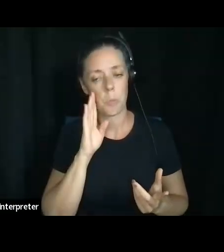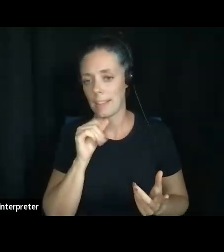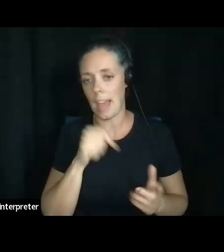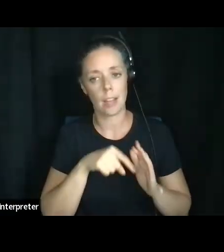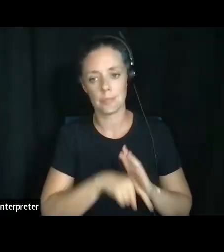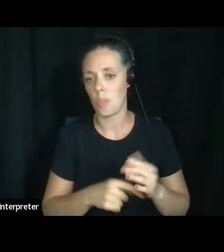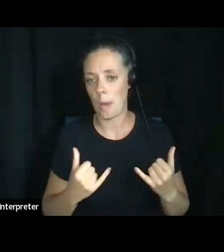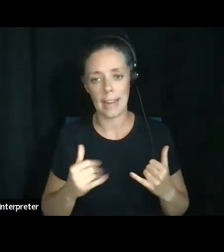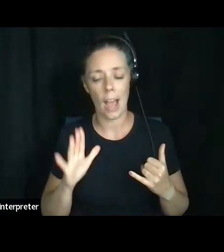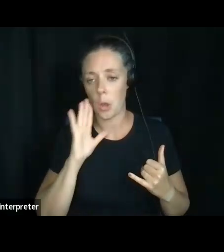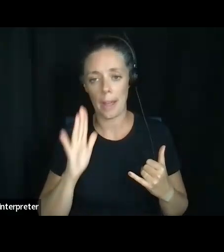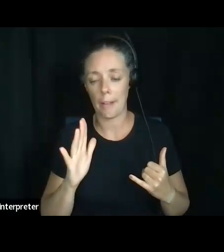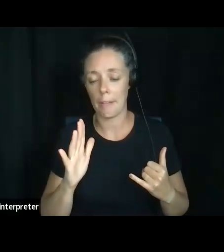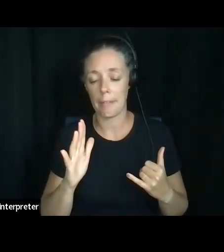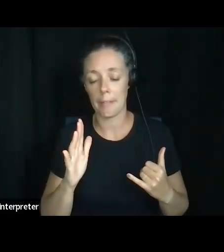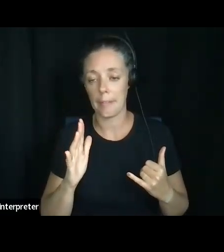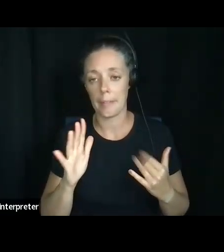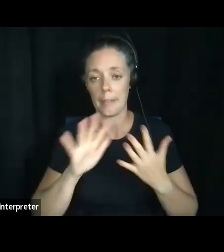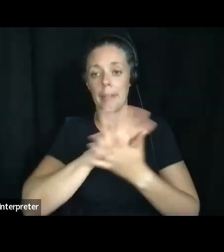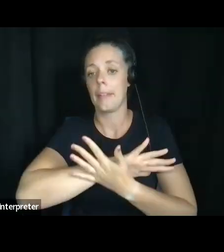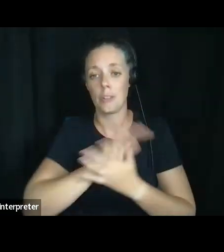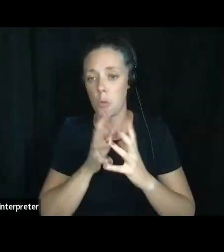that, that gets into the weeds a little bit. Um,